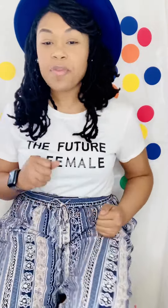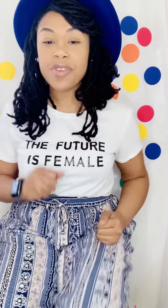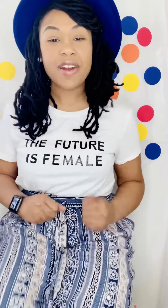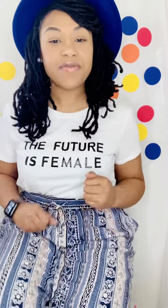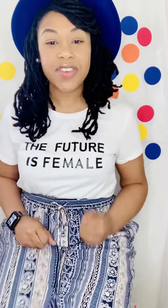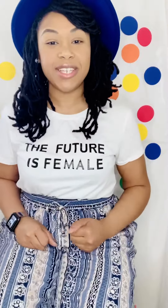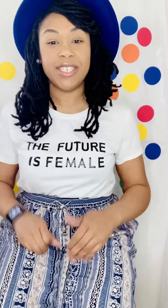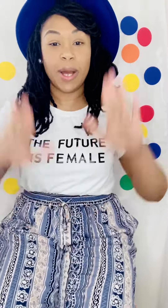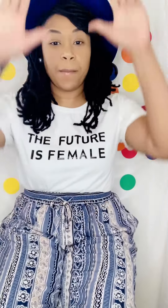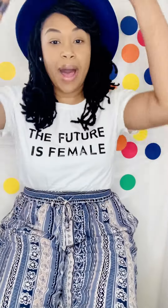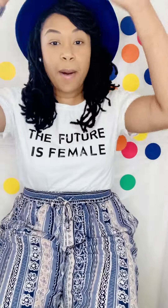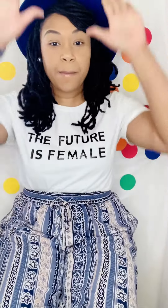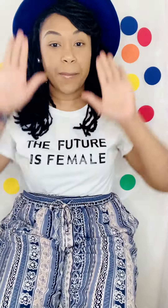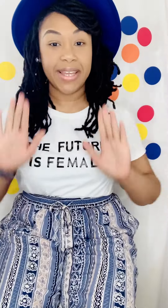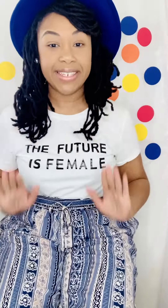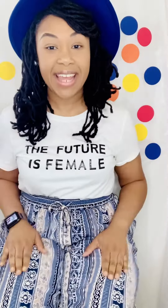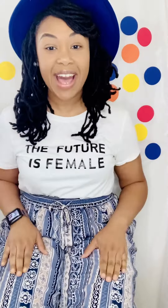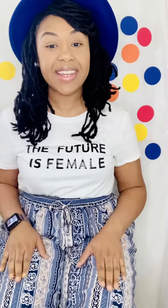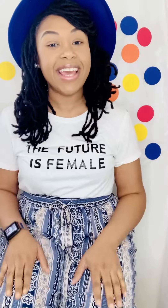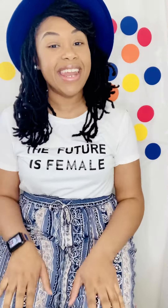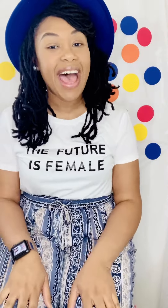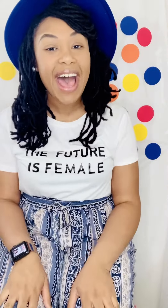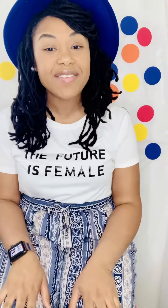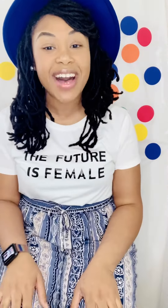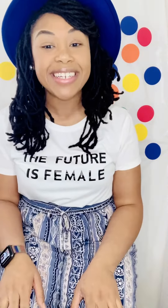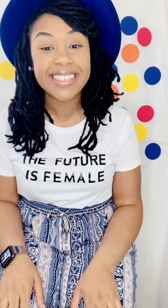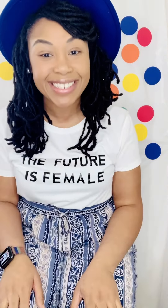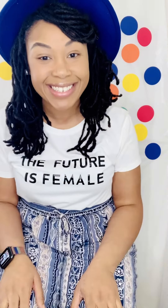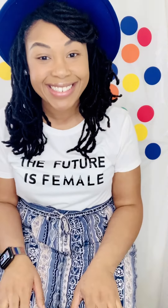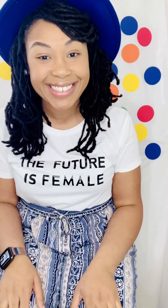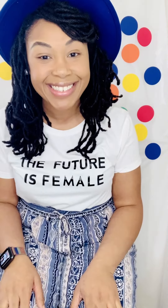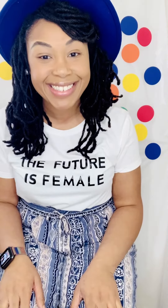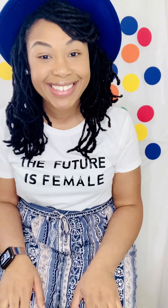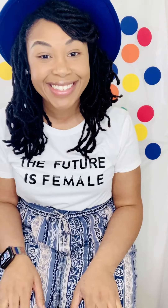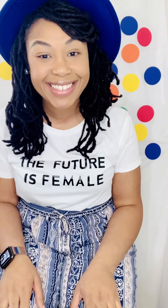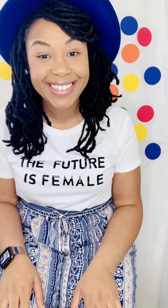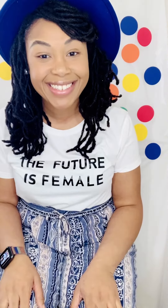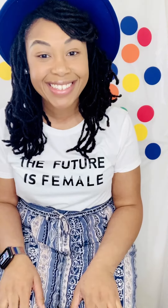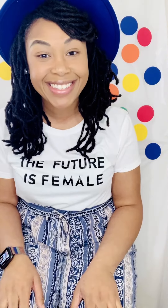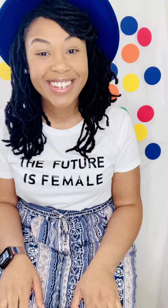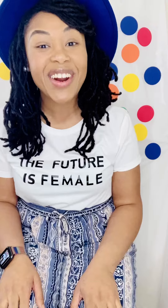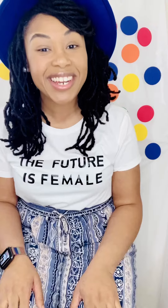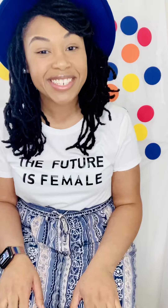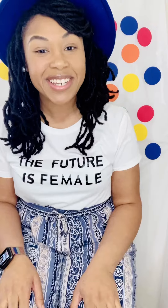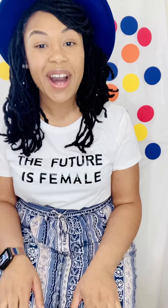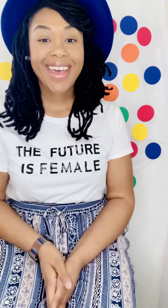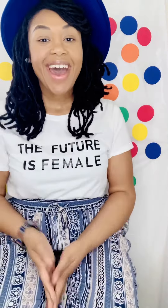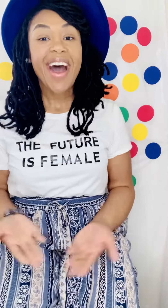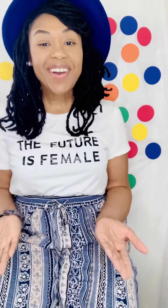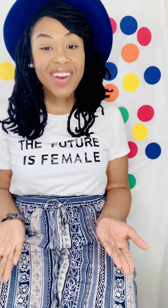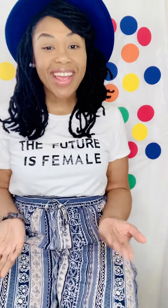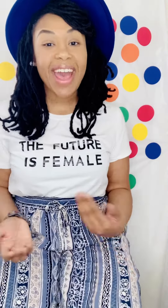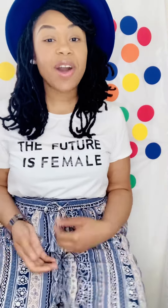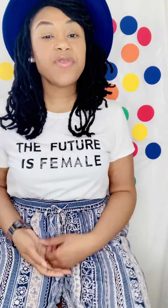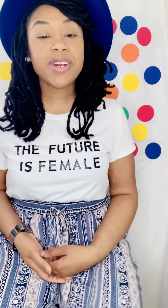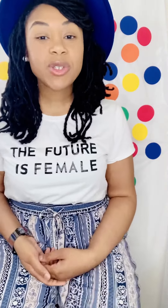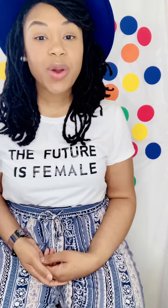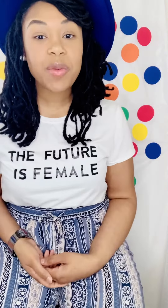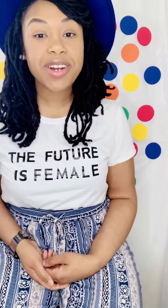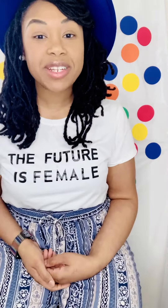your feet jump up and down and have a seat great job all right our first word we're gonna